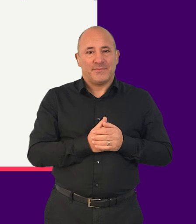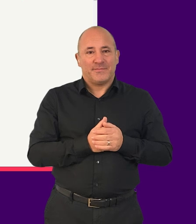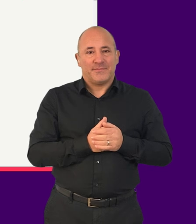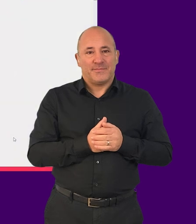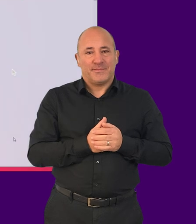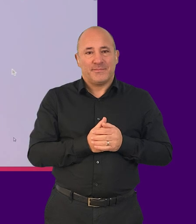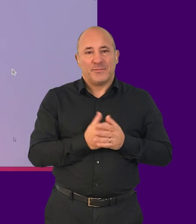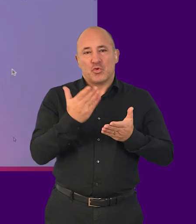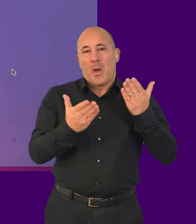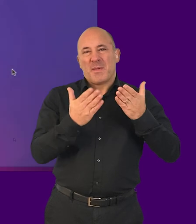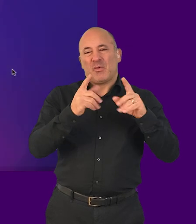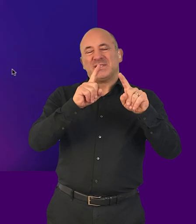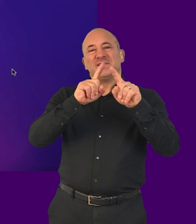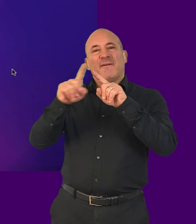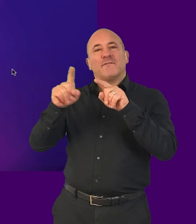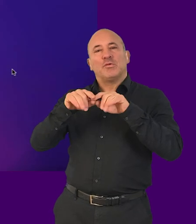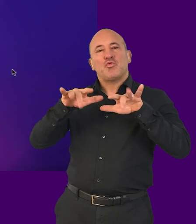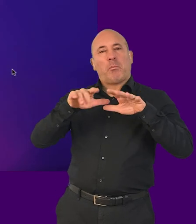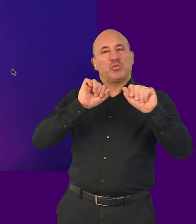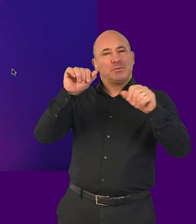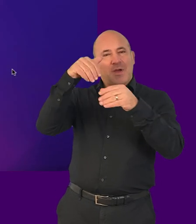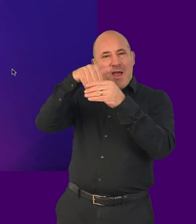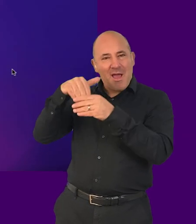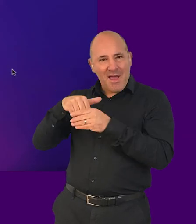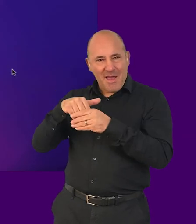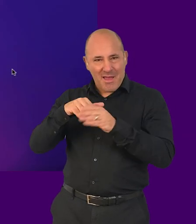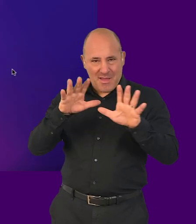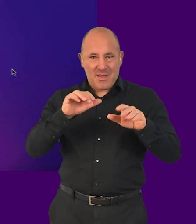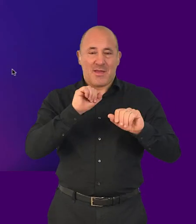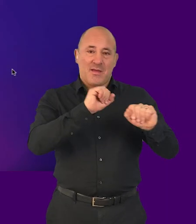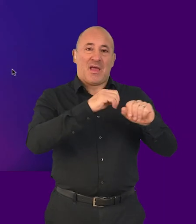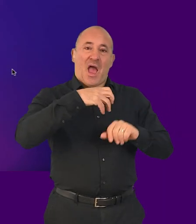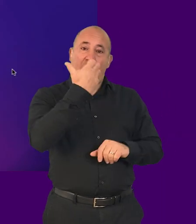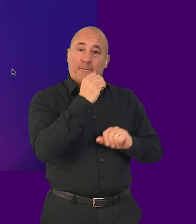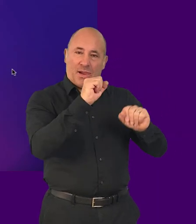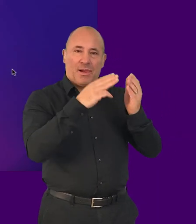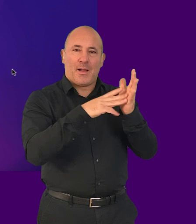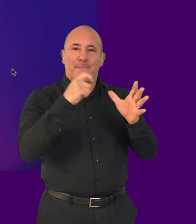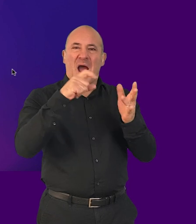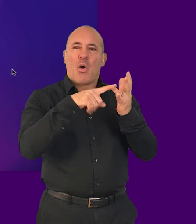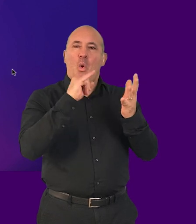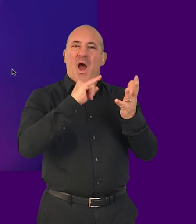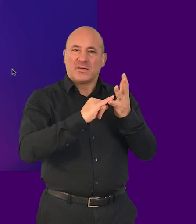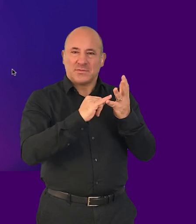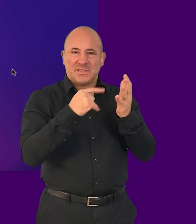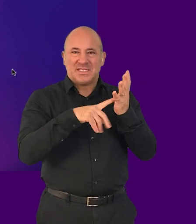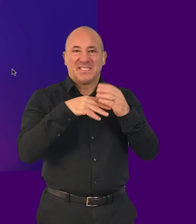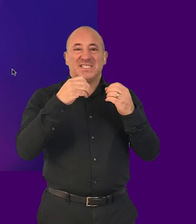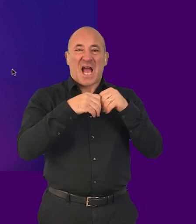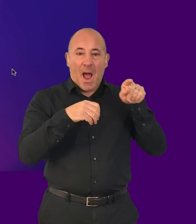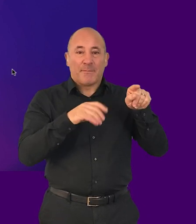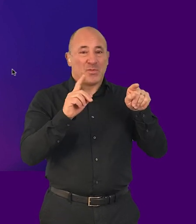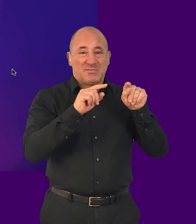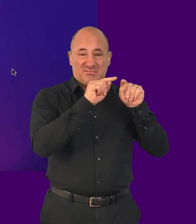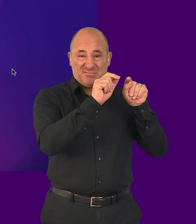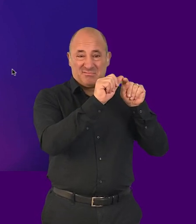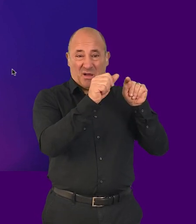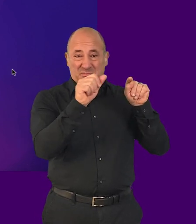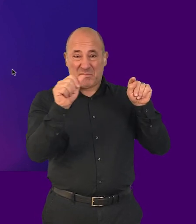In contrast with other operating systems, note that by default on macOS, tab only moves between text input fields and a limited